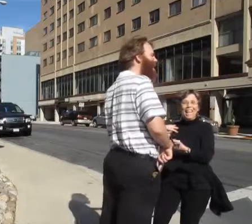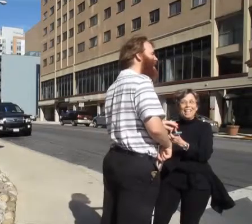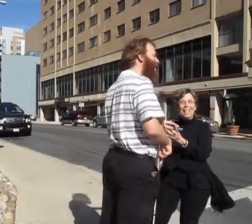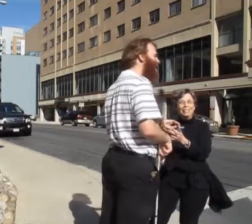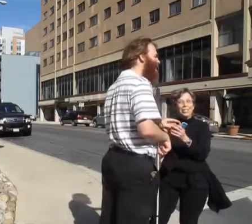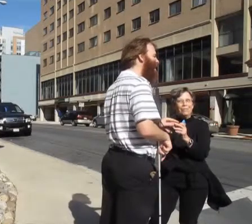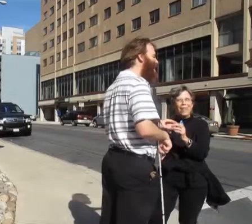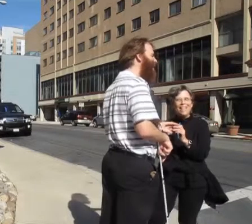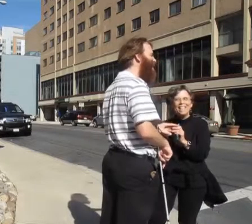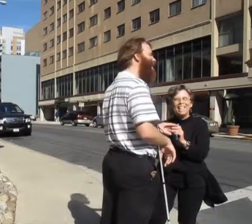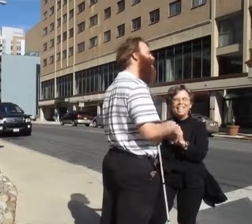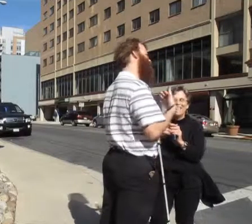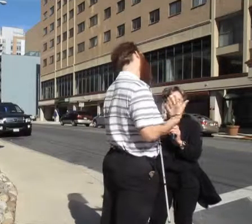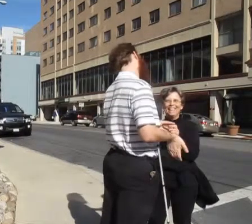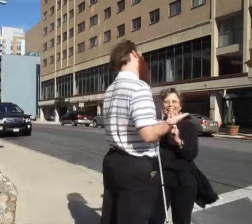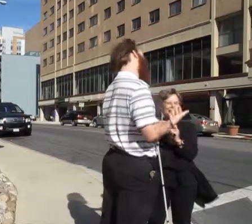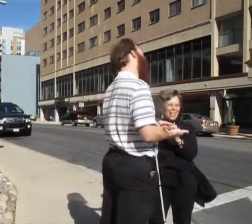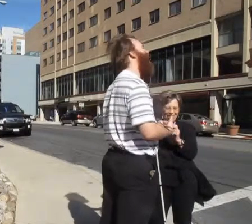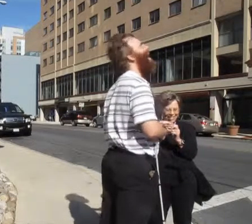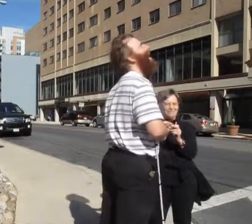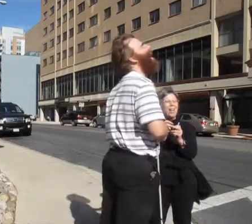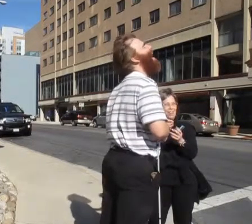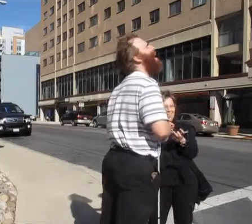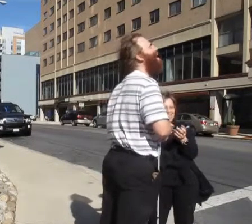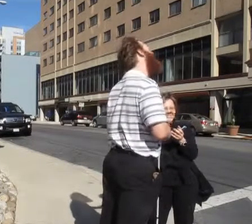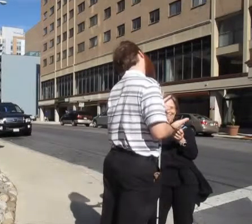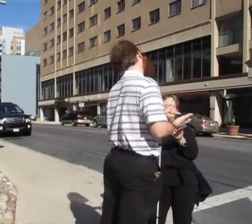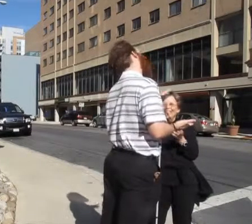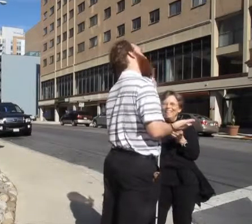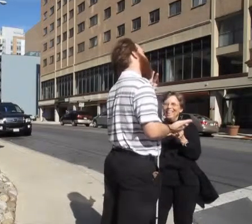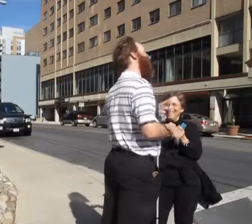Is that what you meant? Yeah. Maybe. Just don't want it.